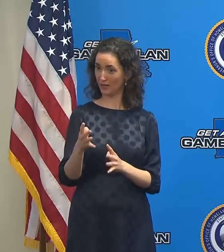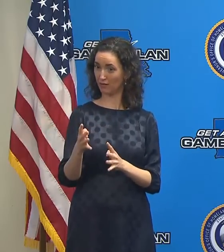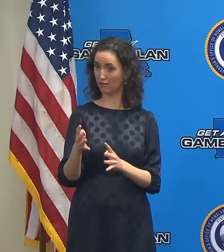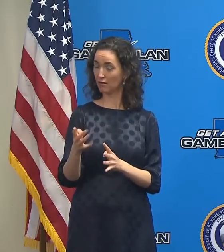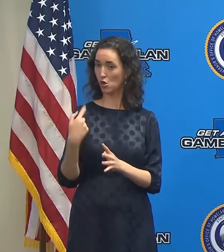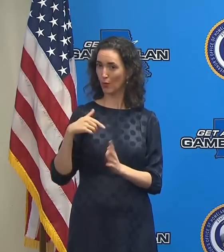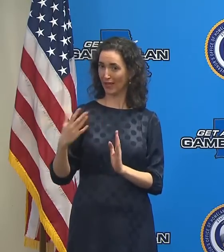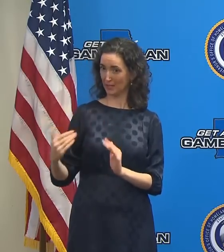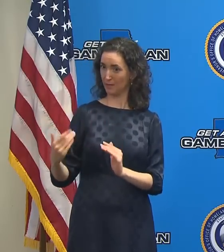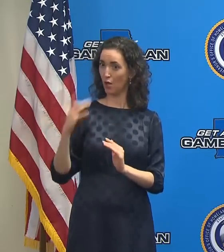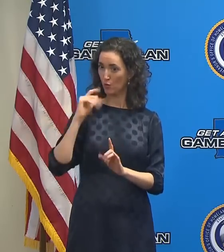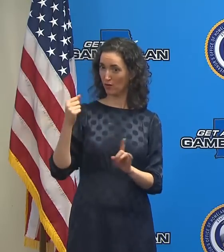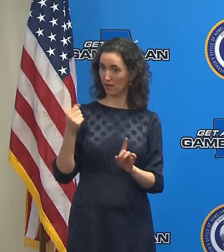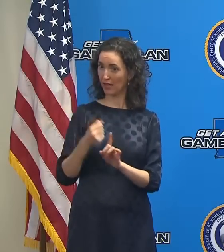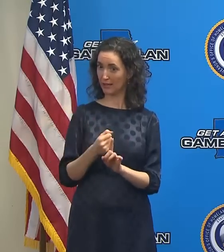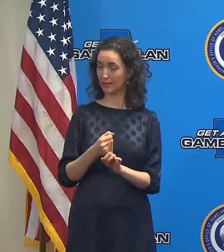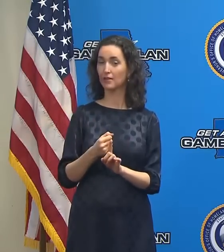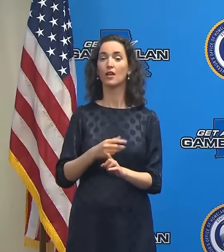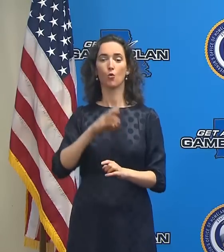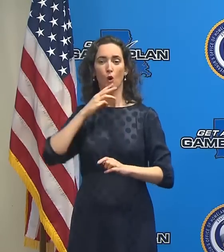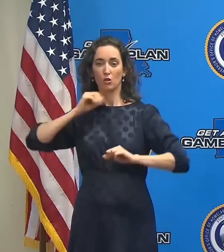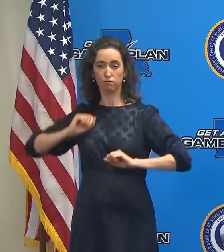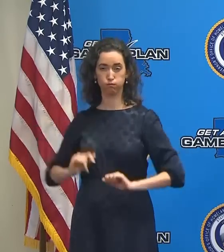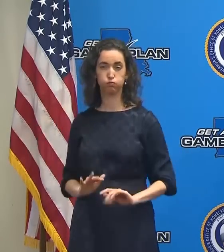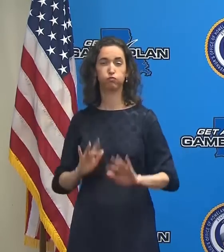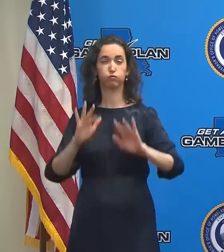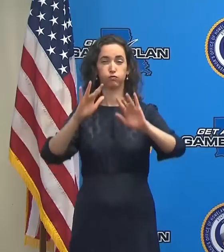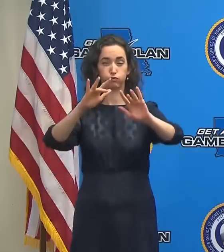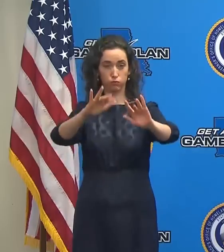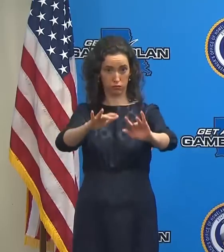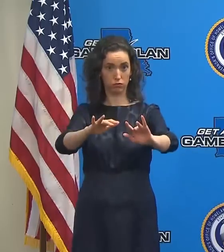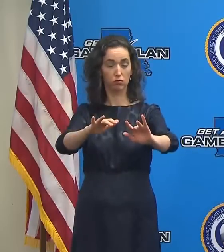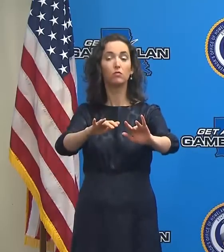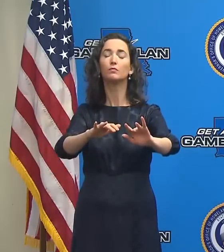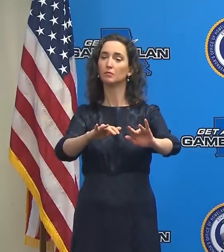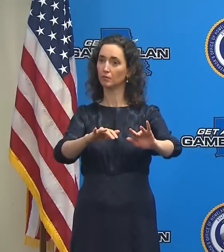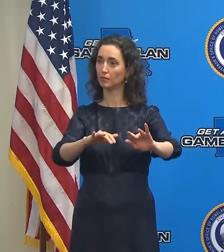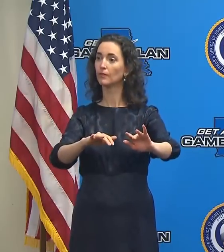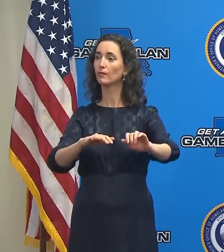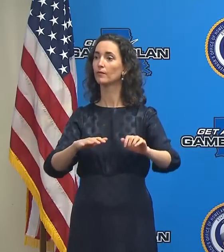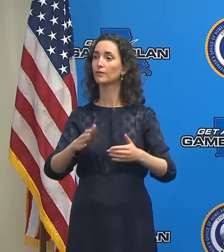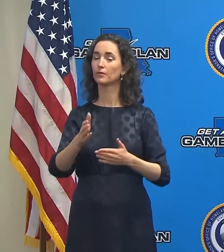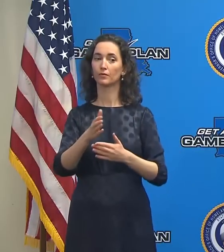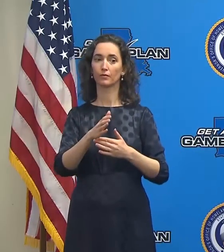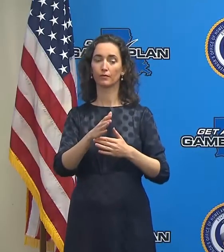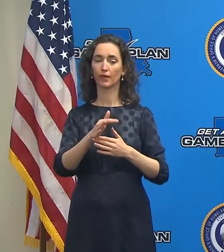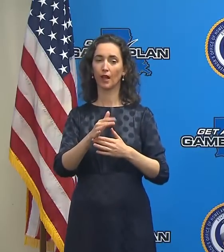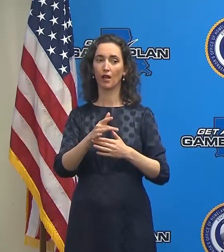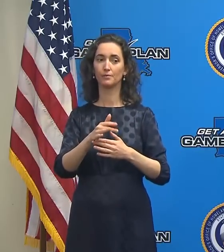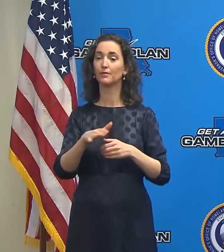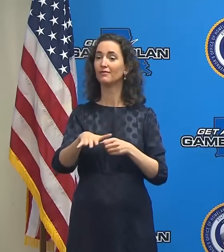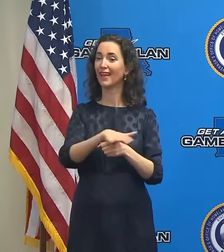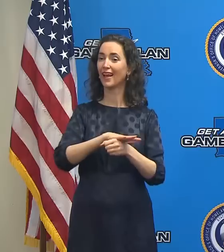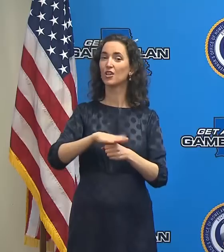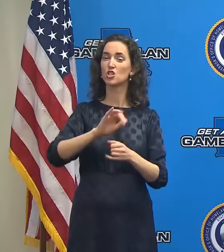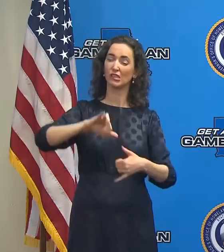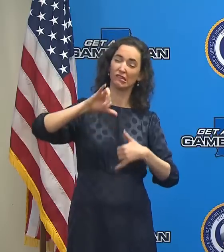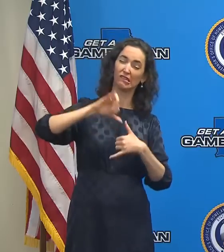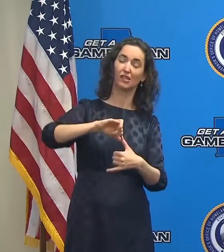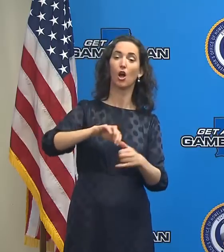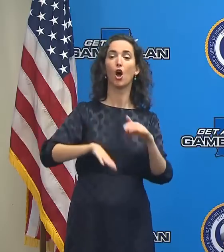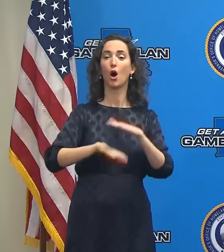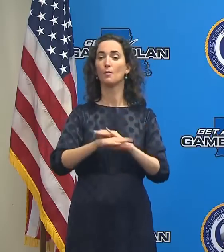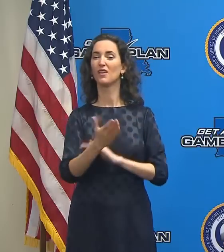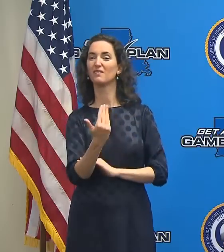anticipated, uh, the storm surge that in areas could get, um, you know, uh, up to 15 feet and